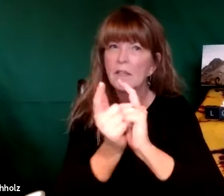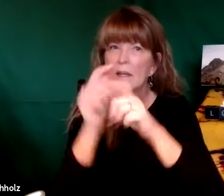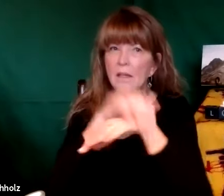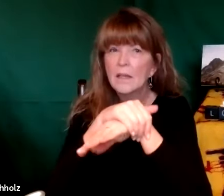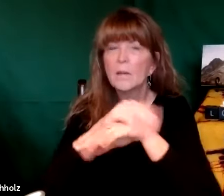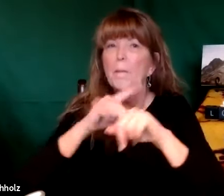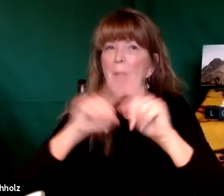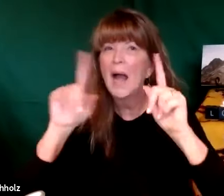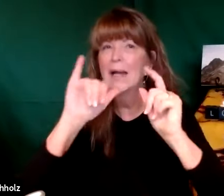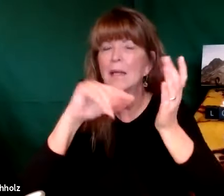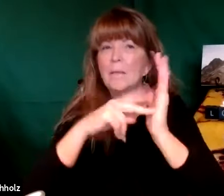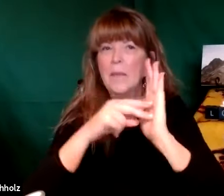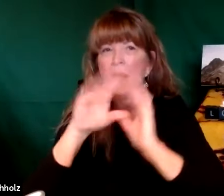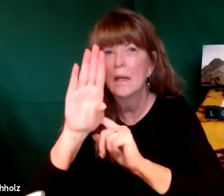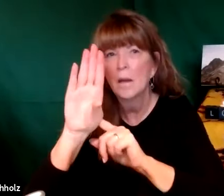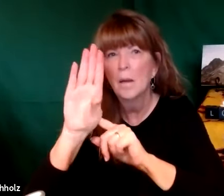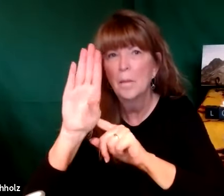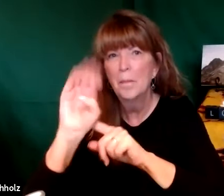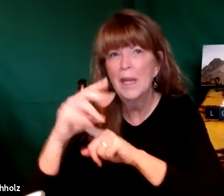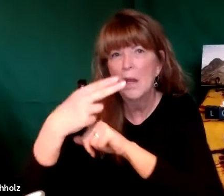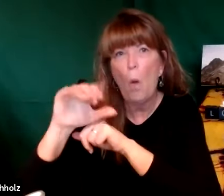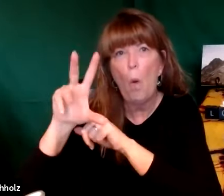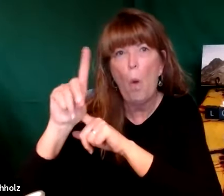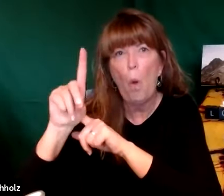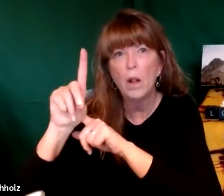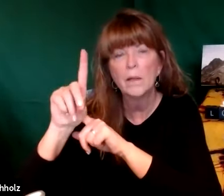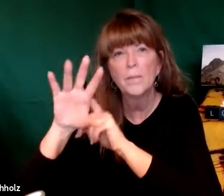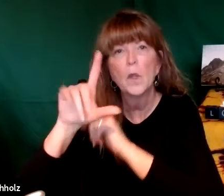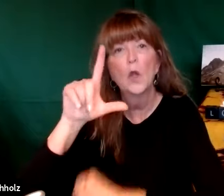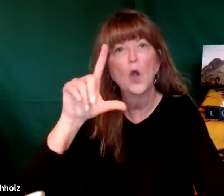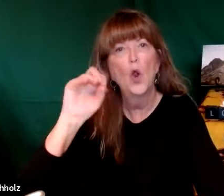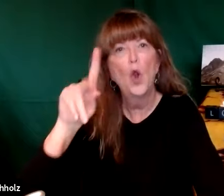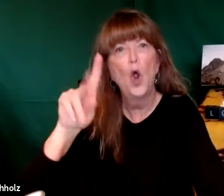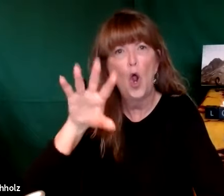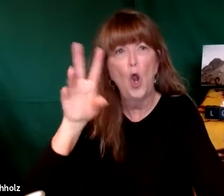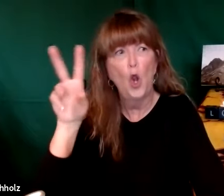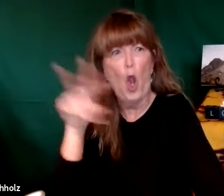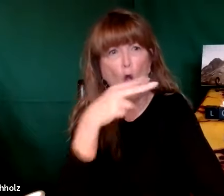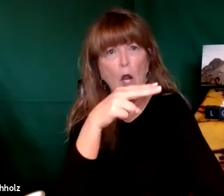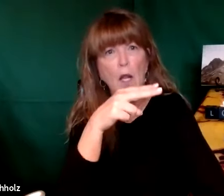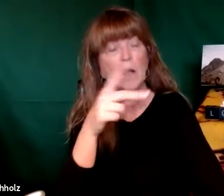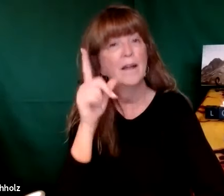and it's hard to translate into English however it means behold or look